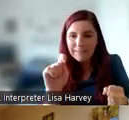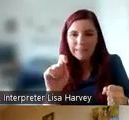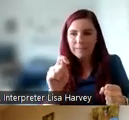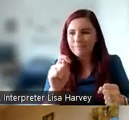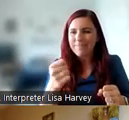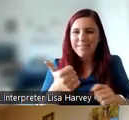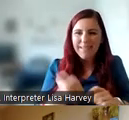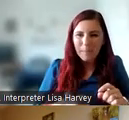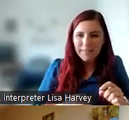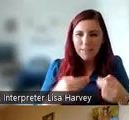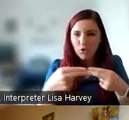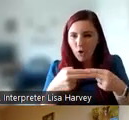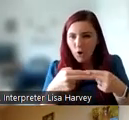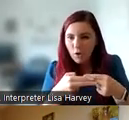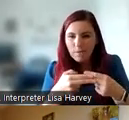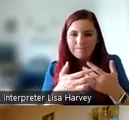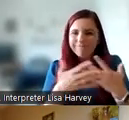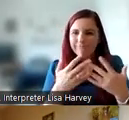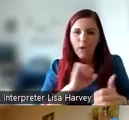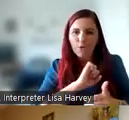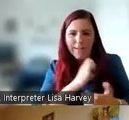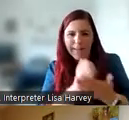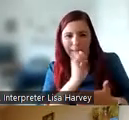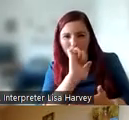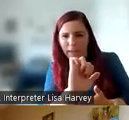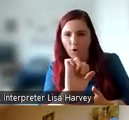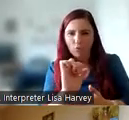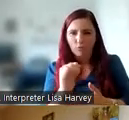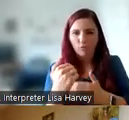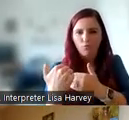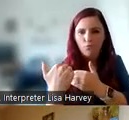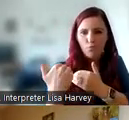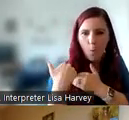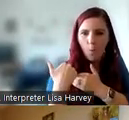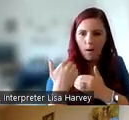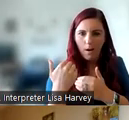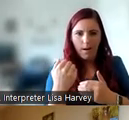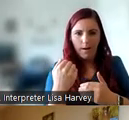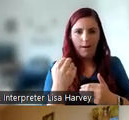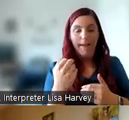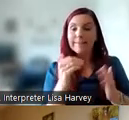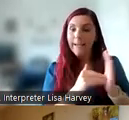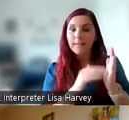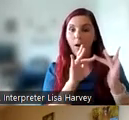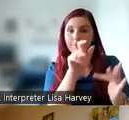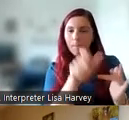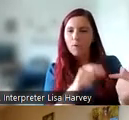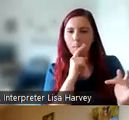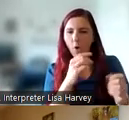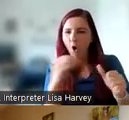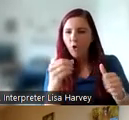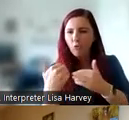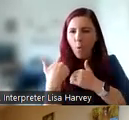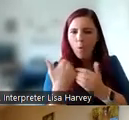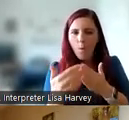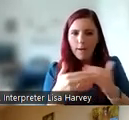We also weren't sure of exactly what their duties would be apart from being a consistent point of contact for the young adults. And this